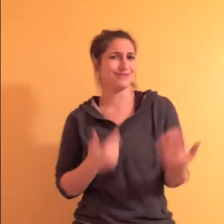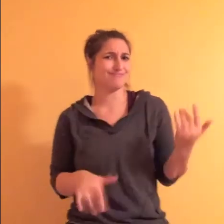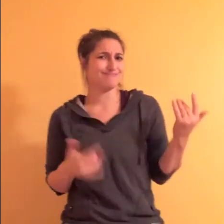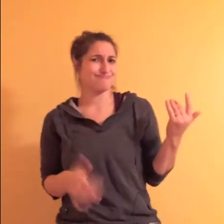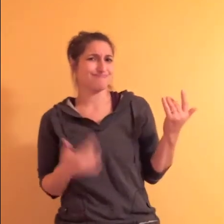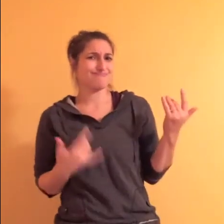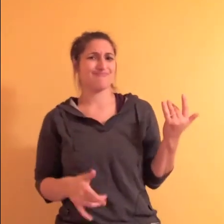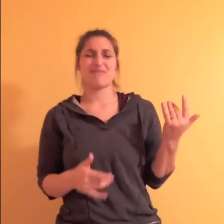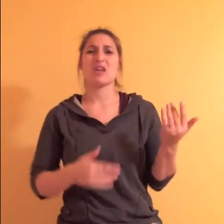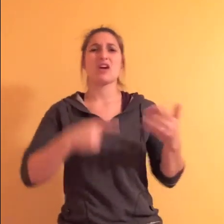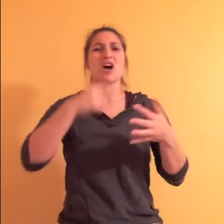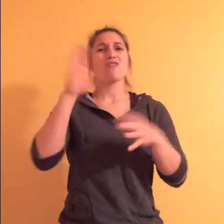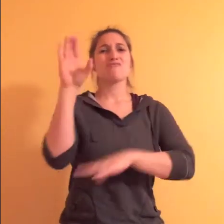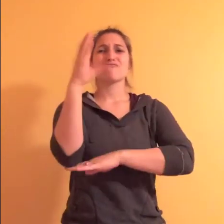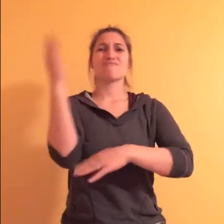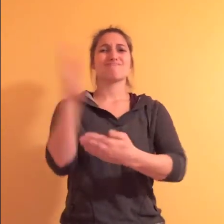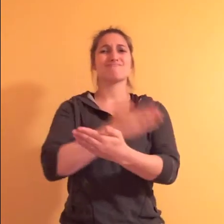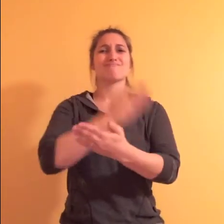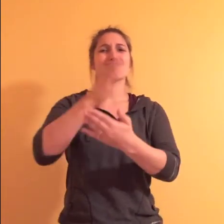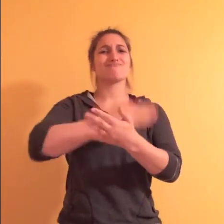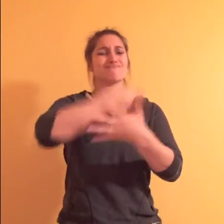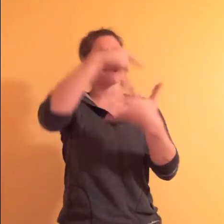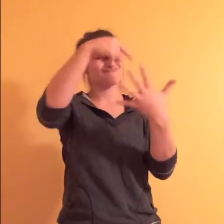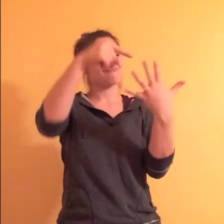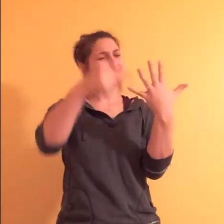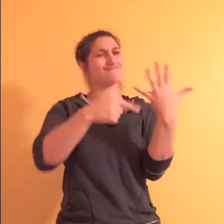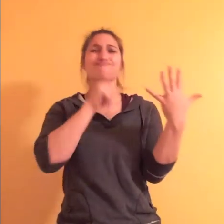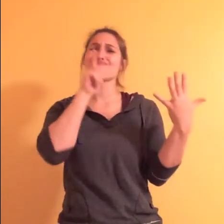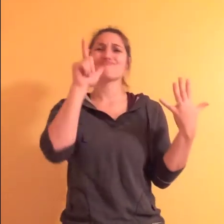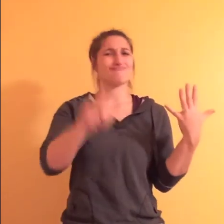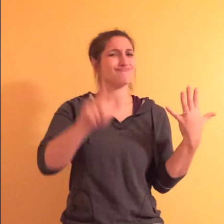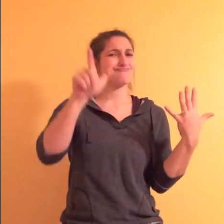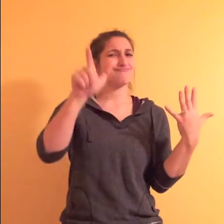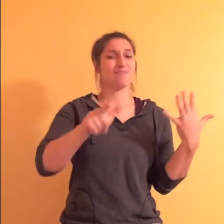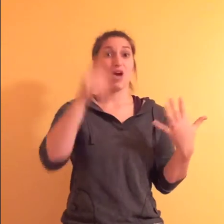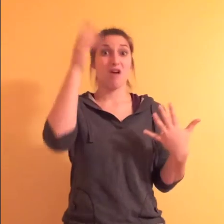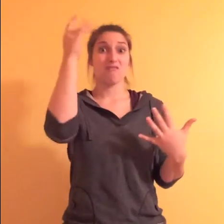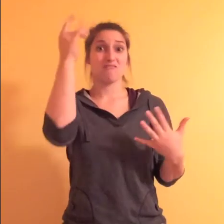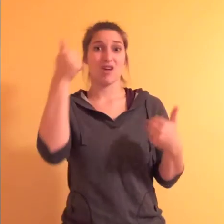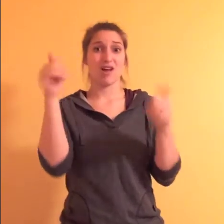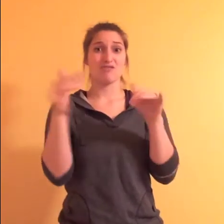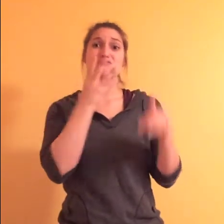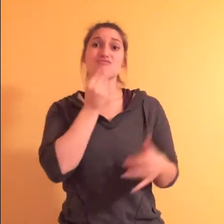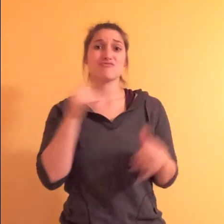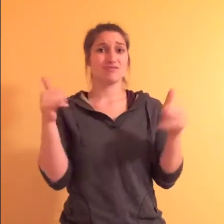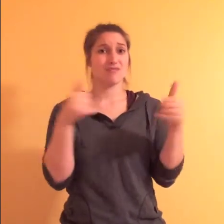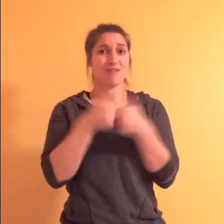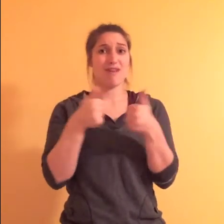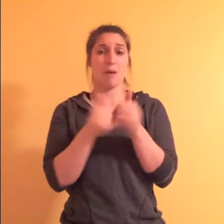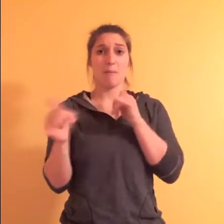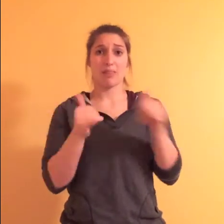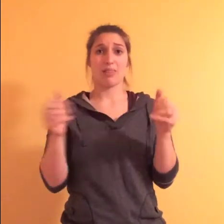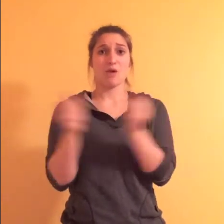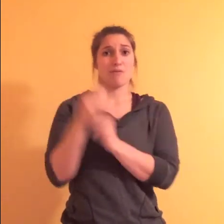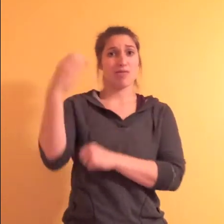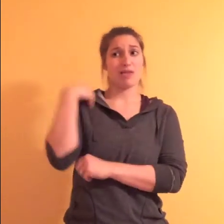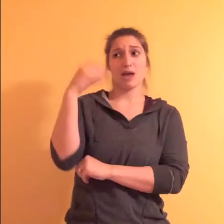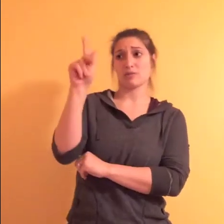You don't need to deck the halls or jingle bell rock, cause you can spin a dreidel with